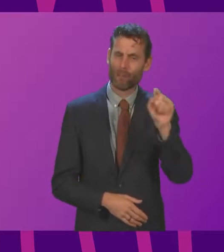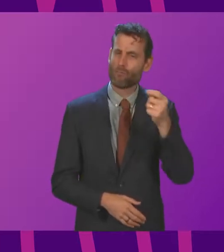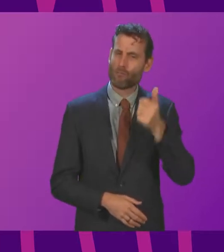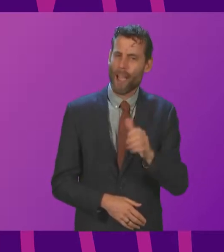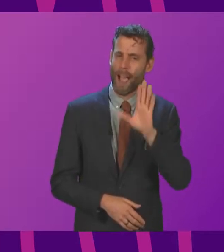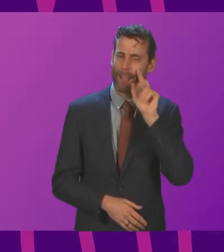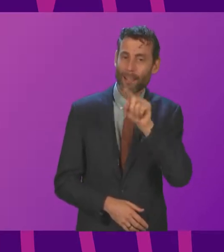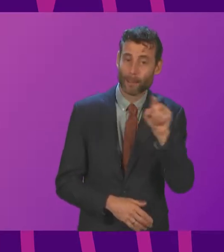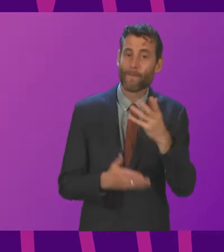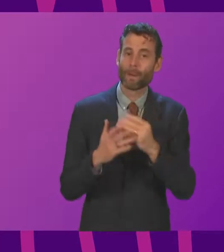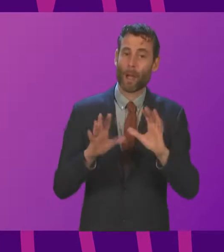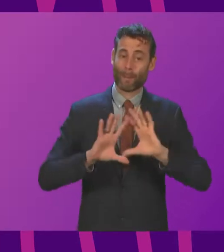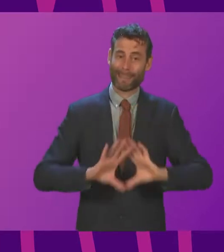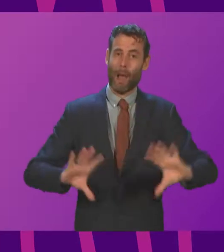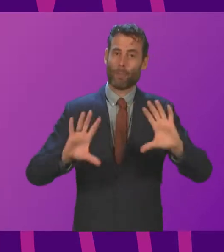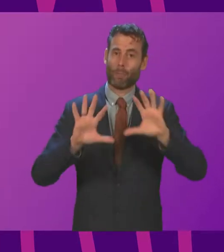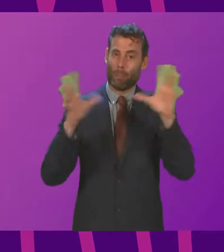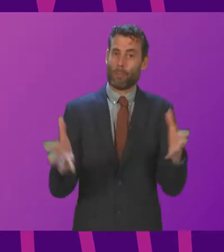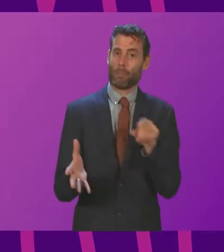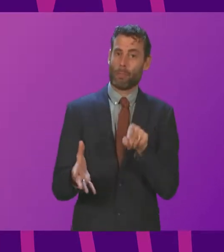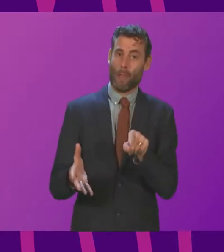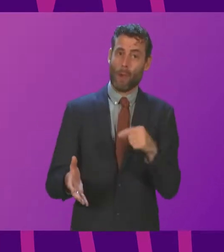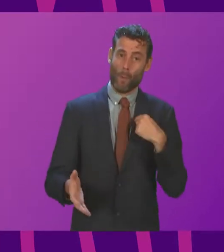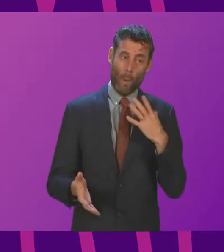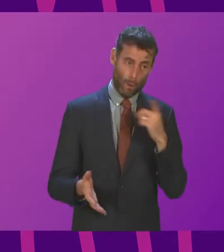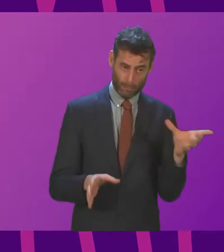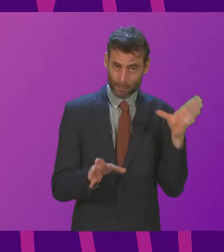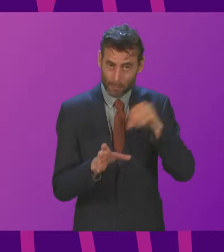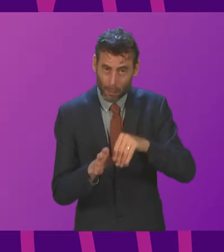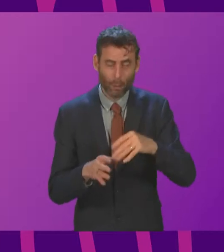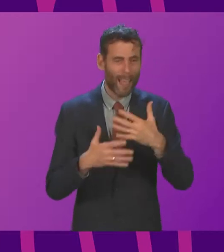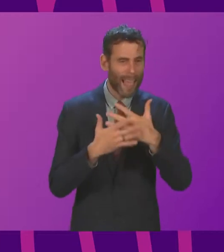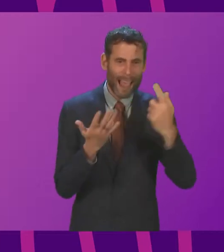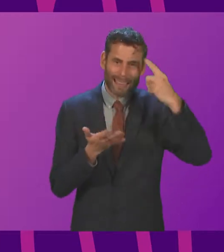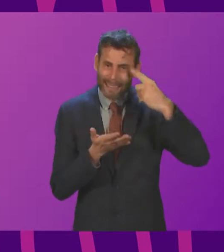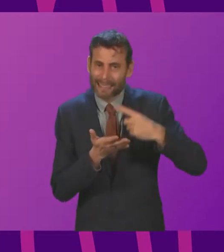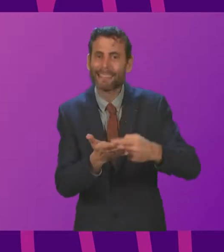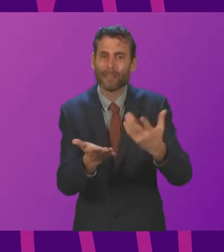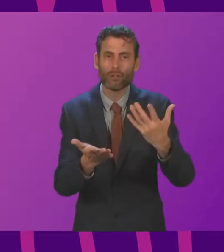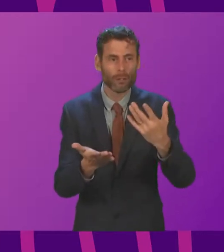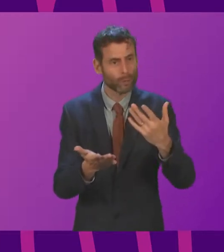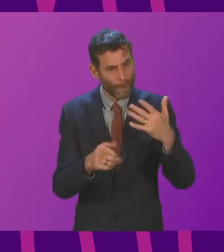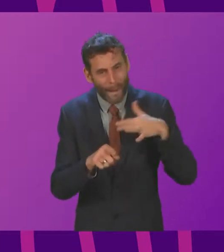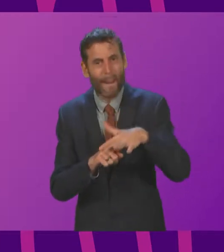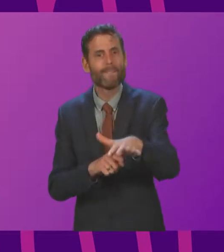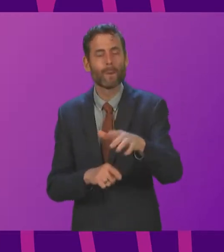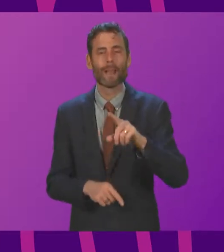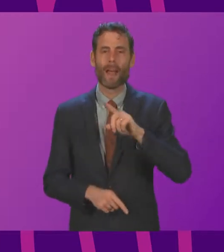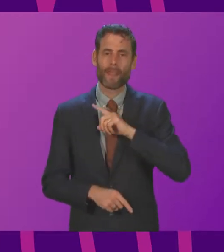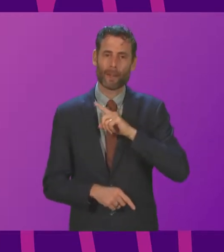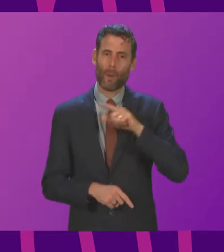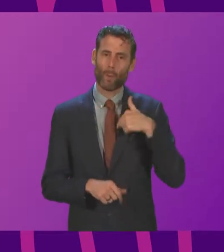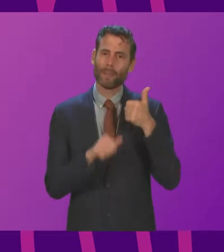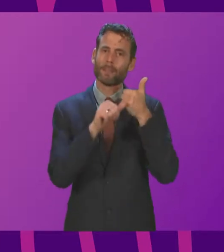those from the Global South. We want people to be at the heart of decision-making in Scotland and at COP, which is why we also supported the Global